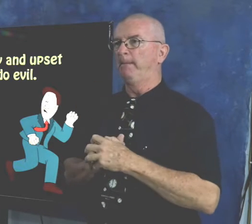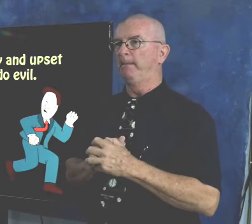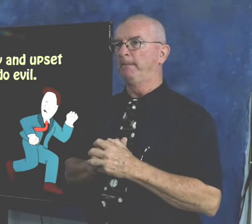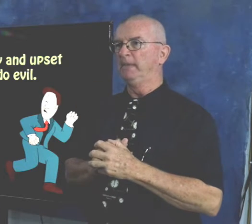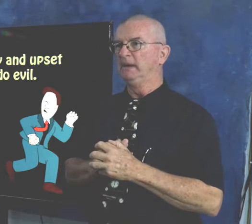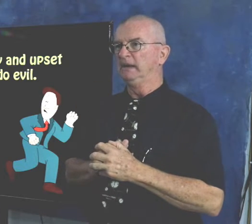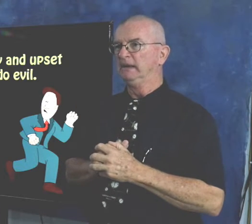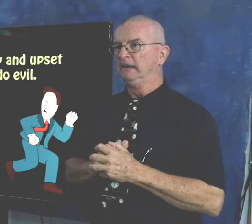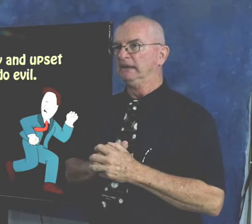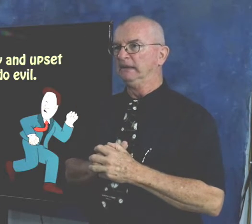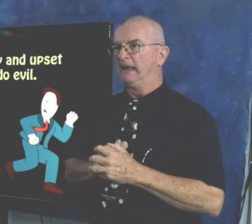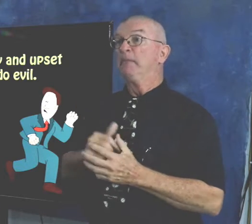I'm not going to get angry with them.